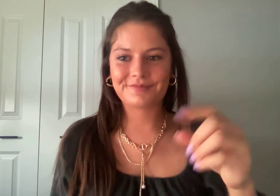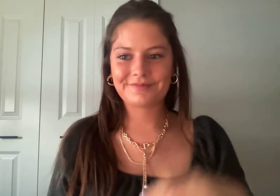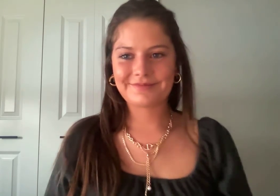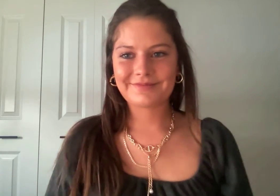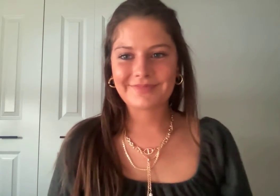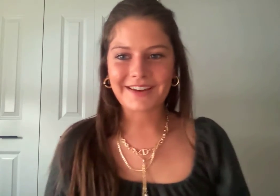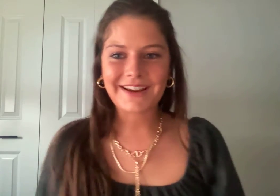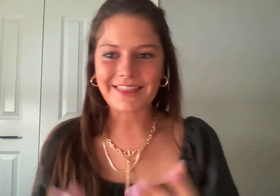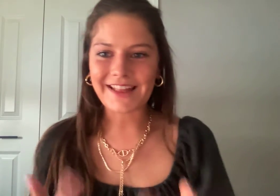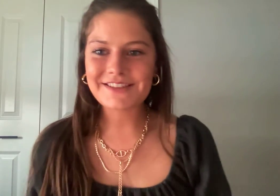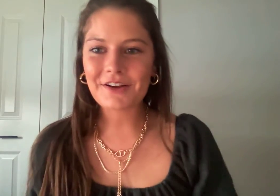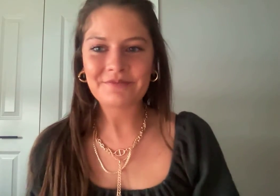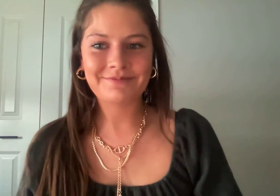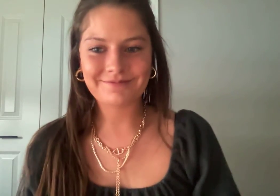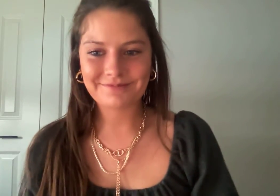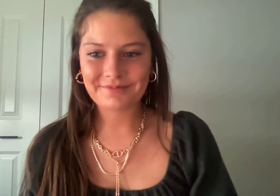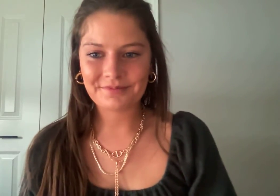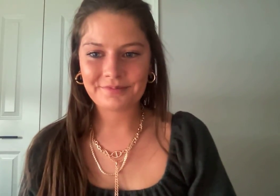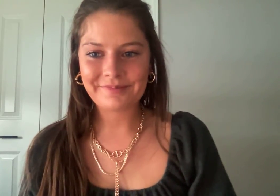All right, that's all. right, here. All turn Alright. of we're turn